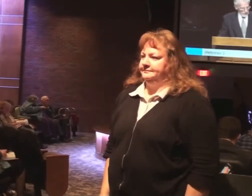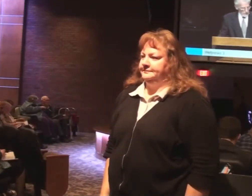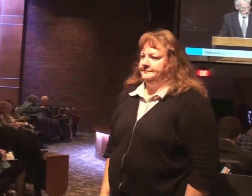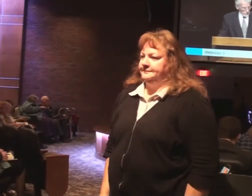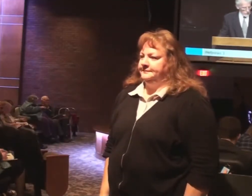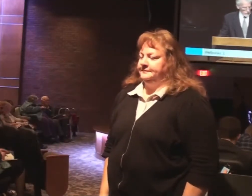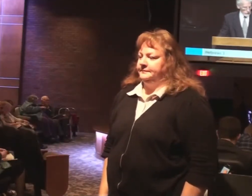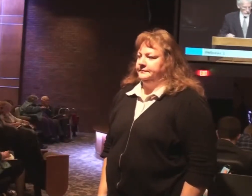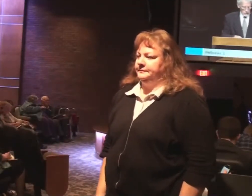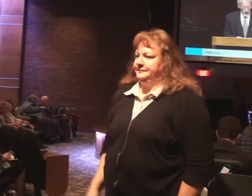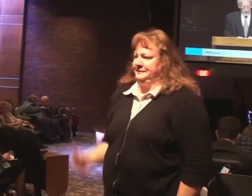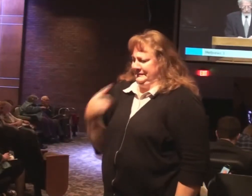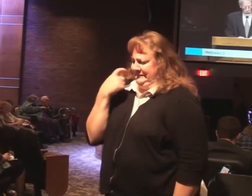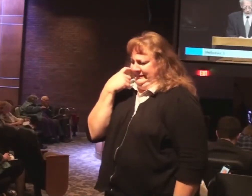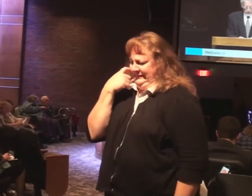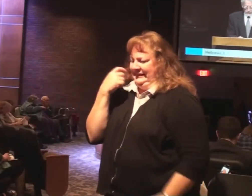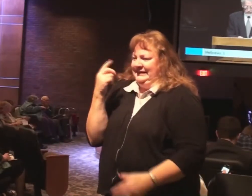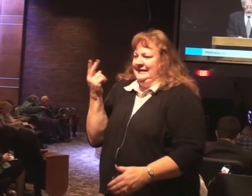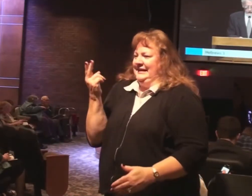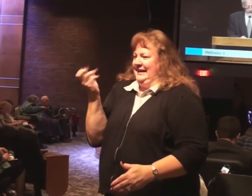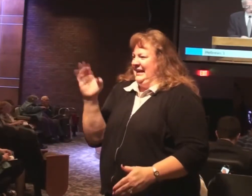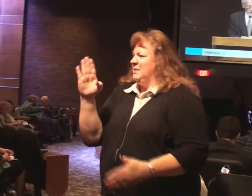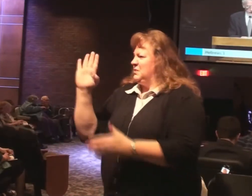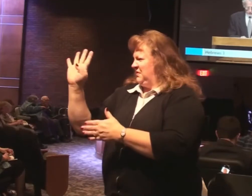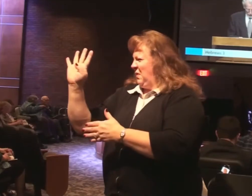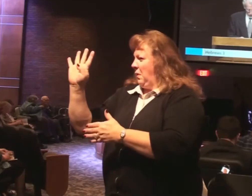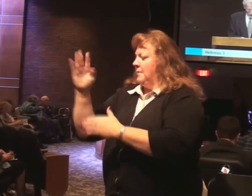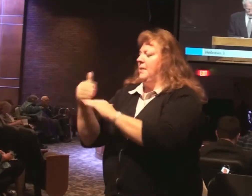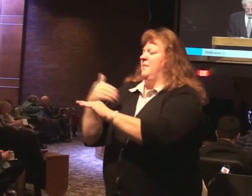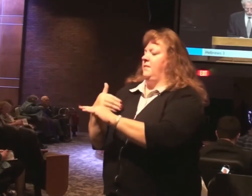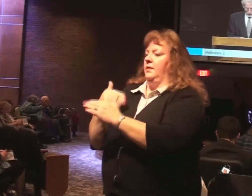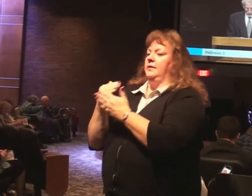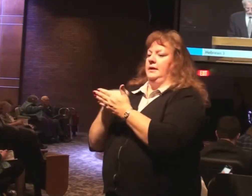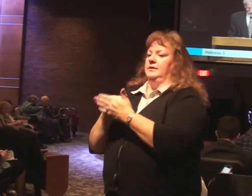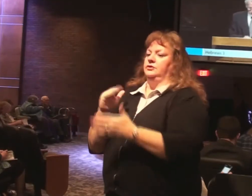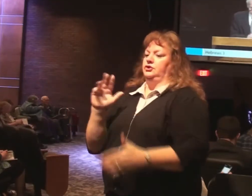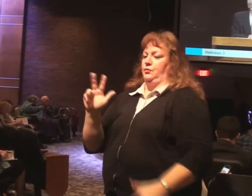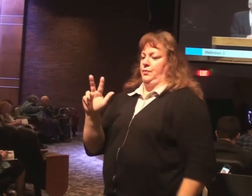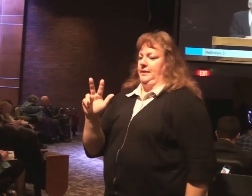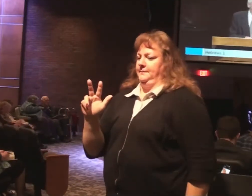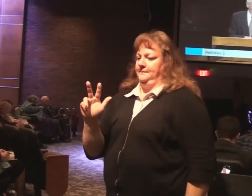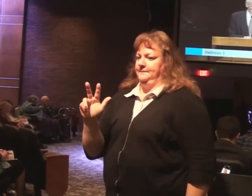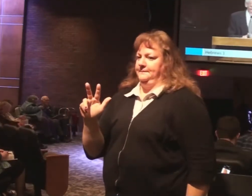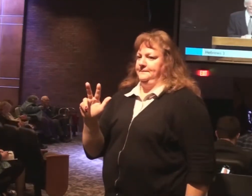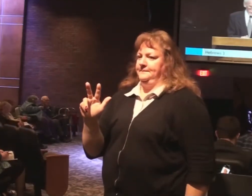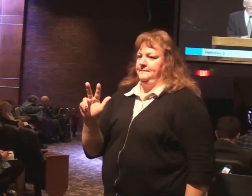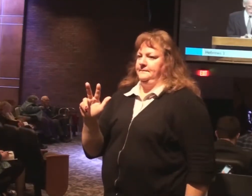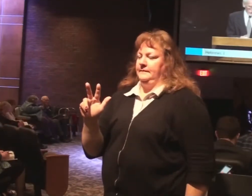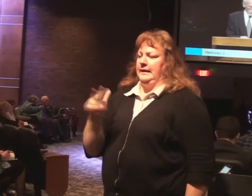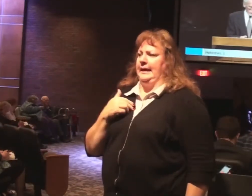We were just in chapter 4 and leading into chapter 4 in Hebrews. If I can find the book of Hebrews.